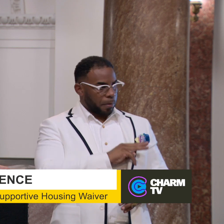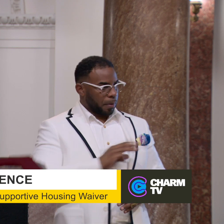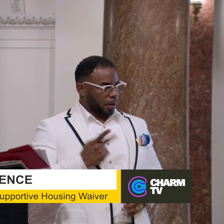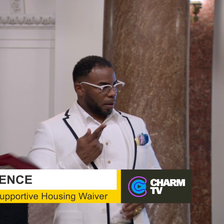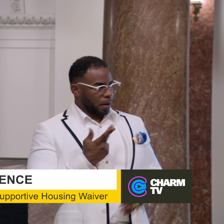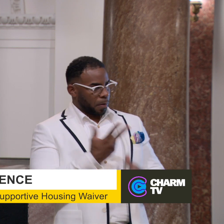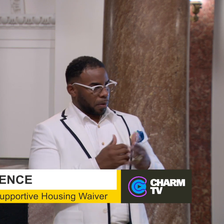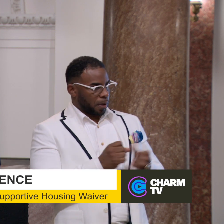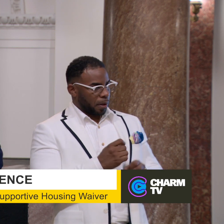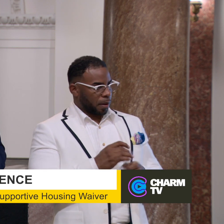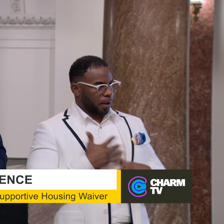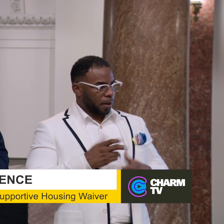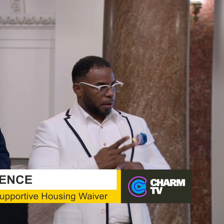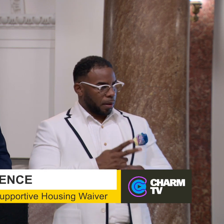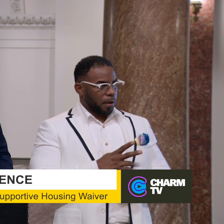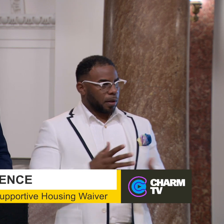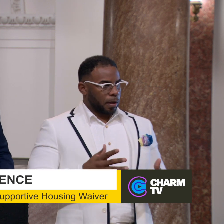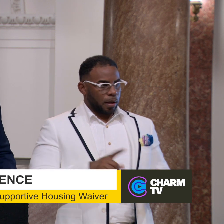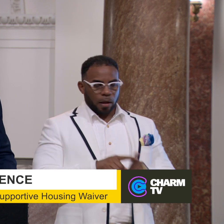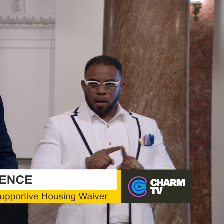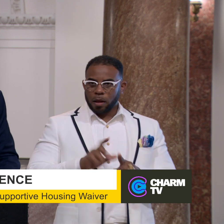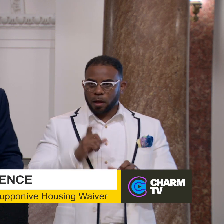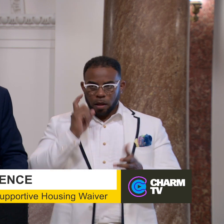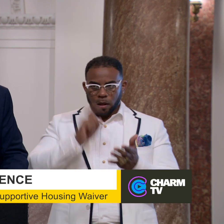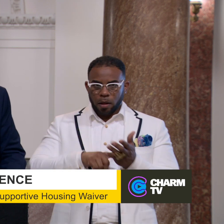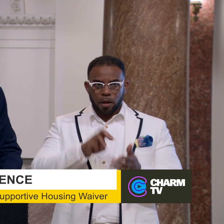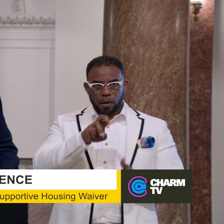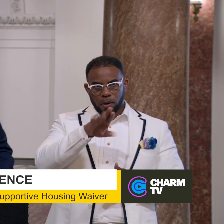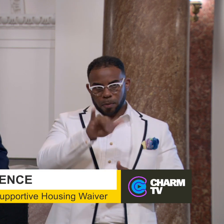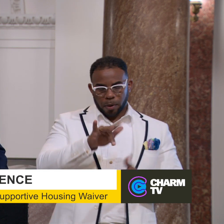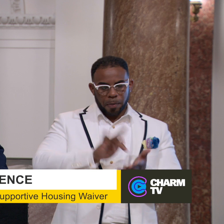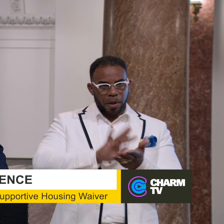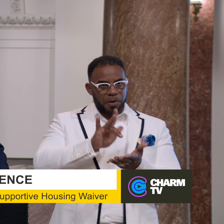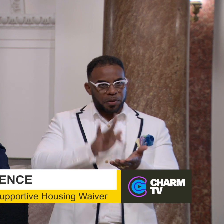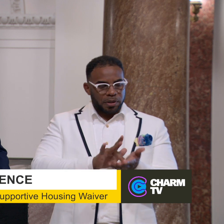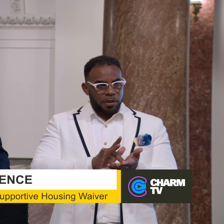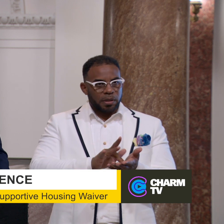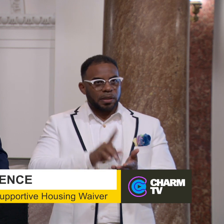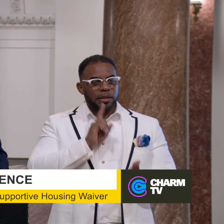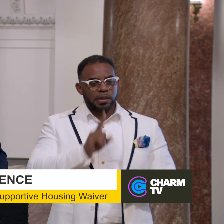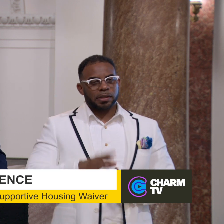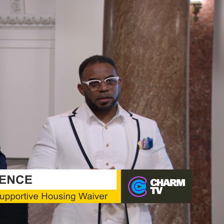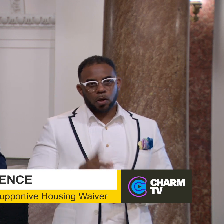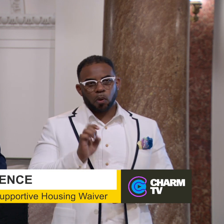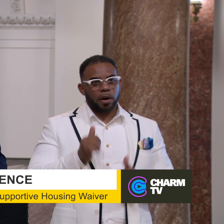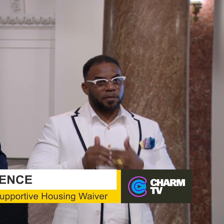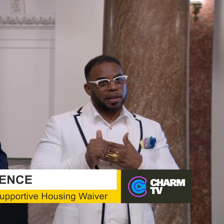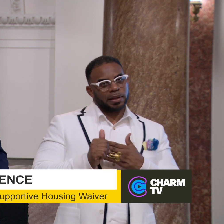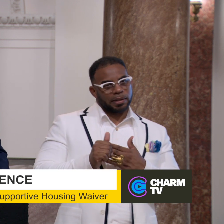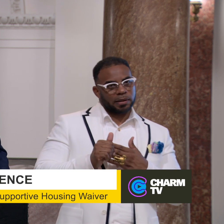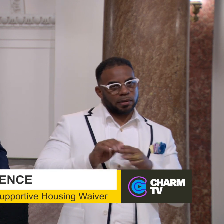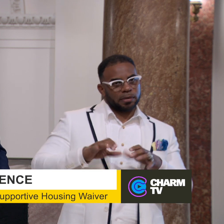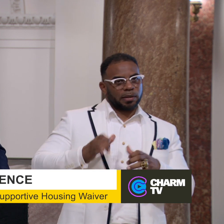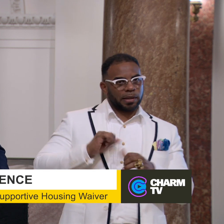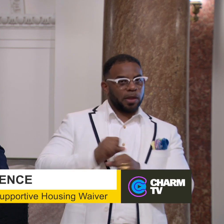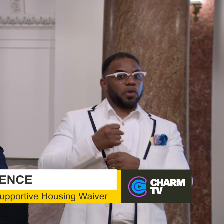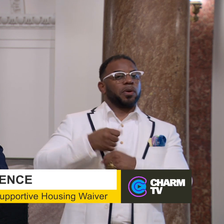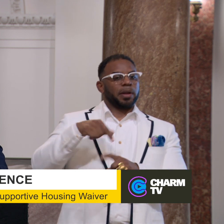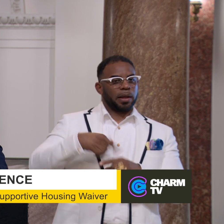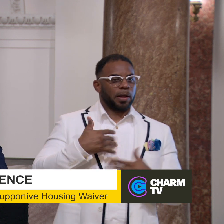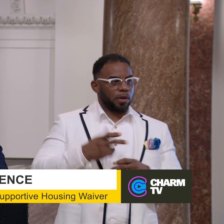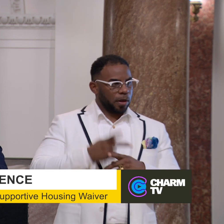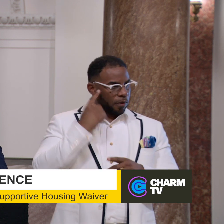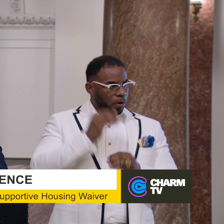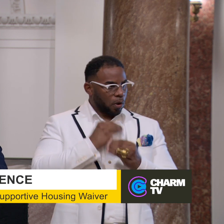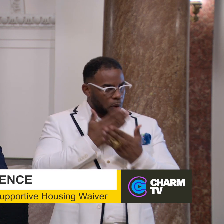get our health care. Also, I should note that Mercy Medical Center is one of the lead entities that created health